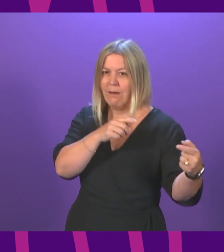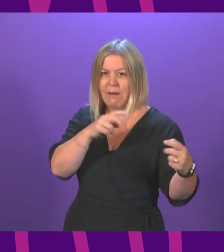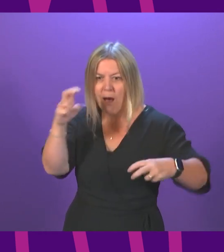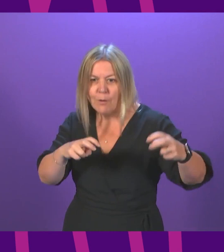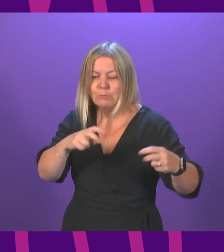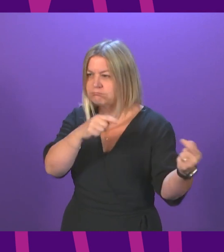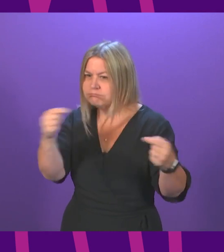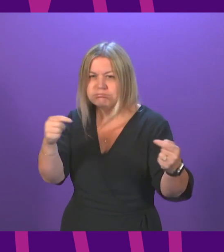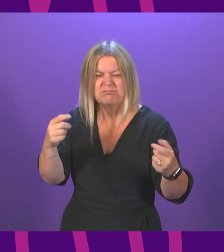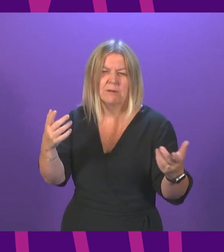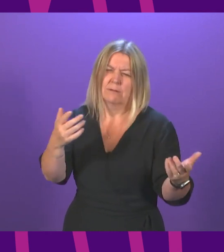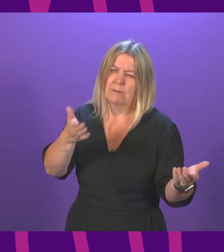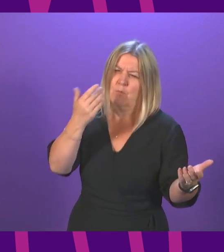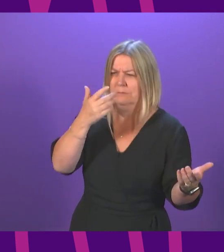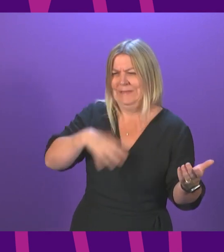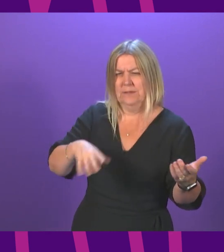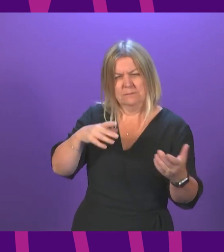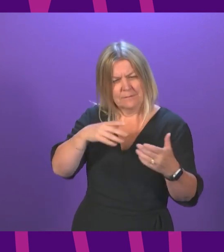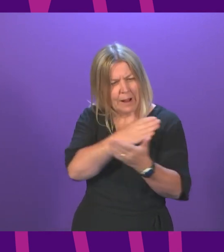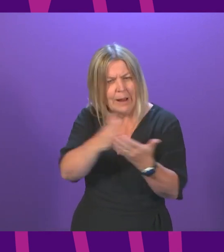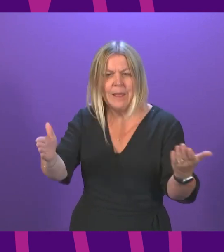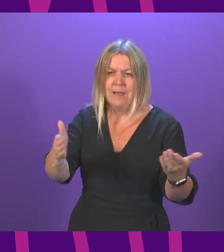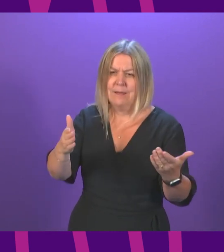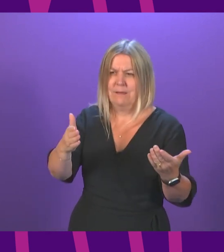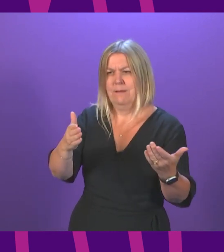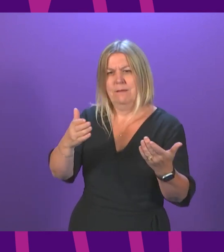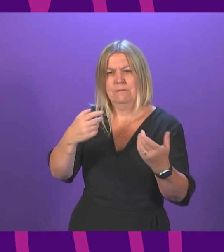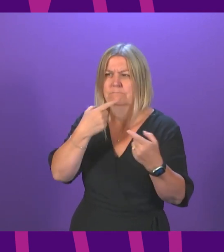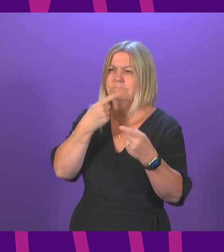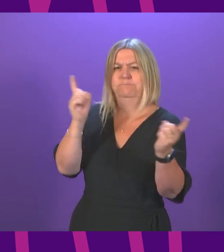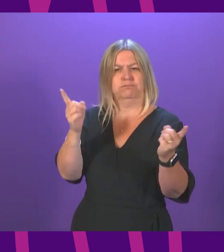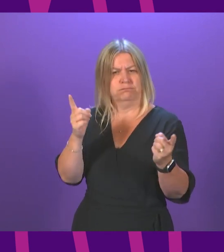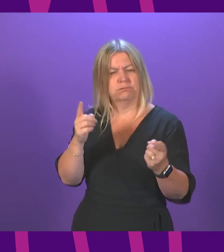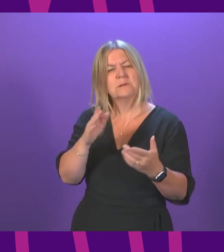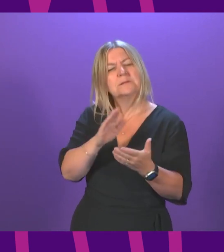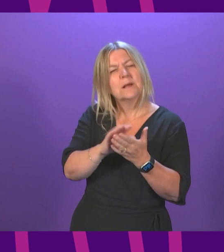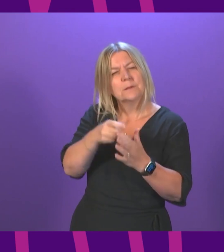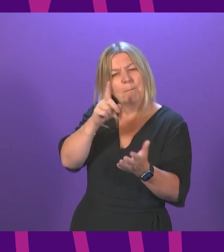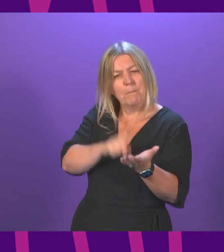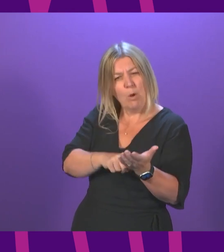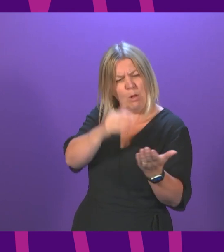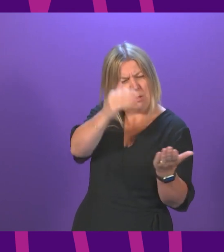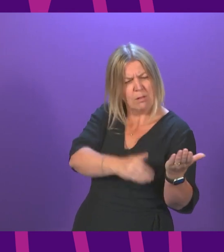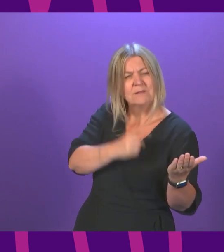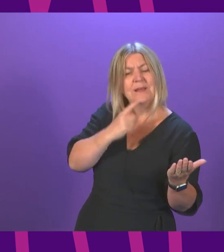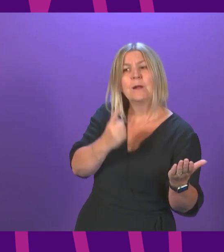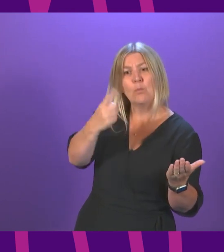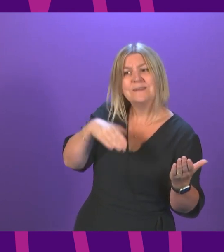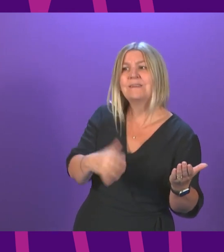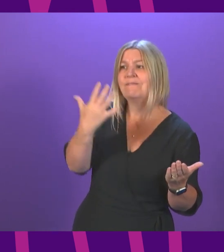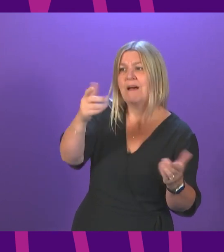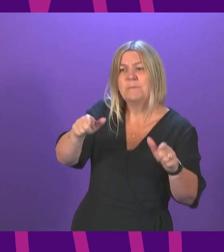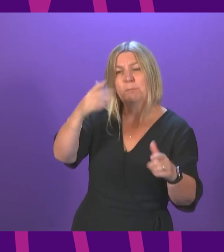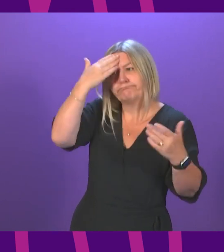clear and decisions consistent. The government's own polling says one in five people don't know what's expected of them. That's before